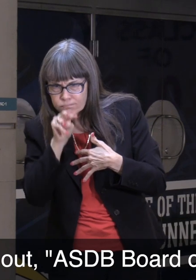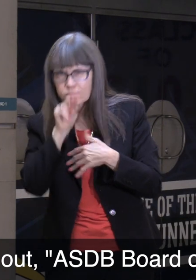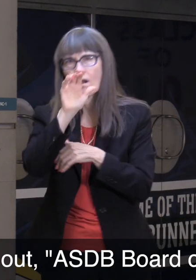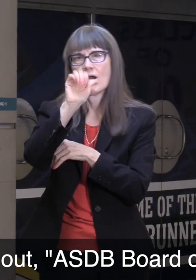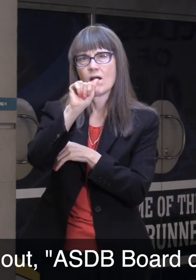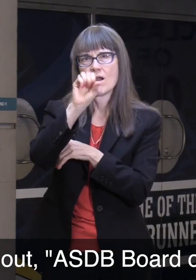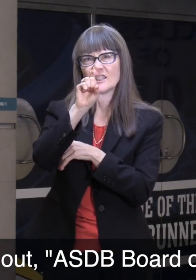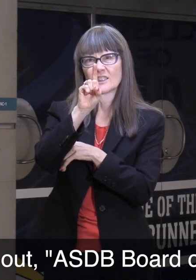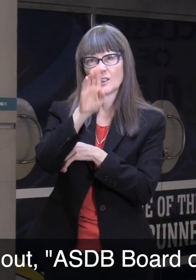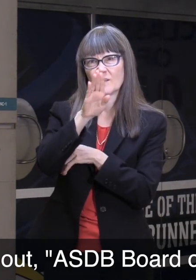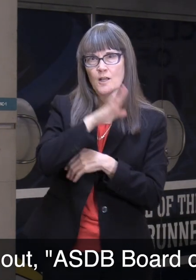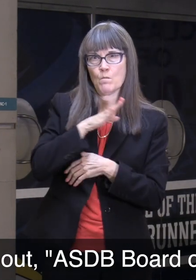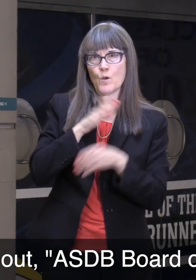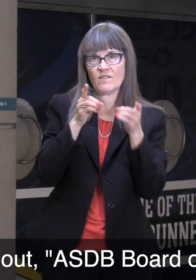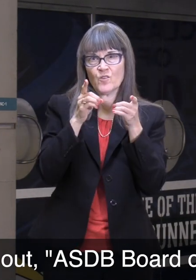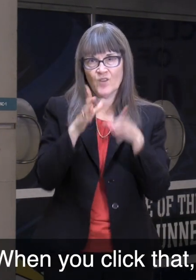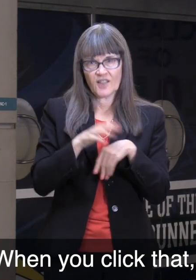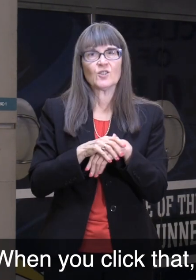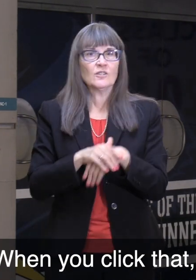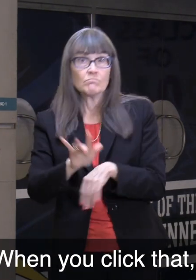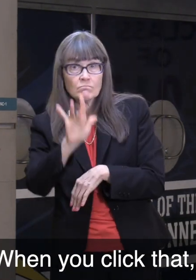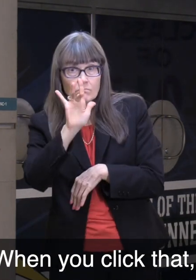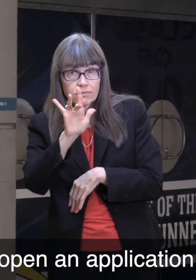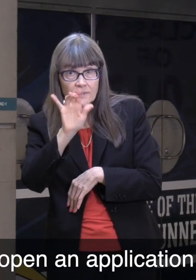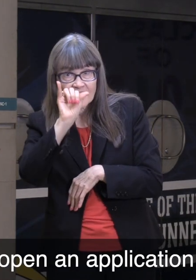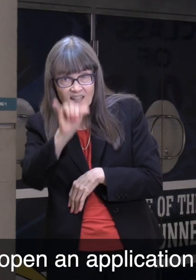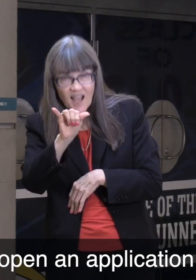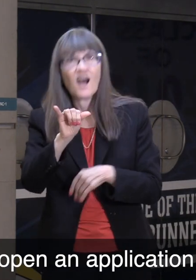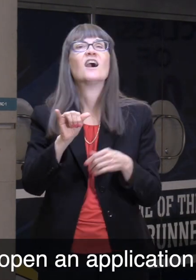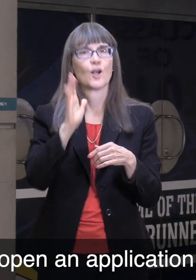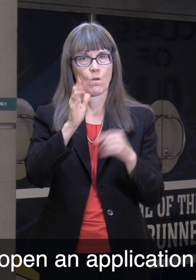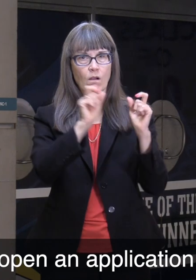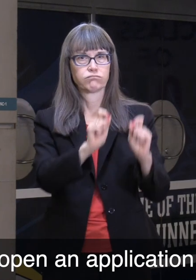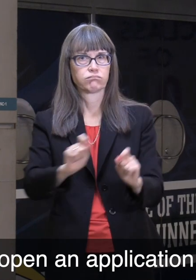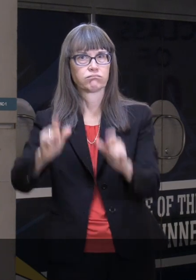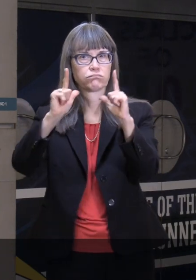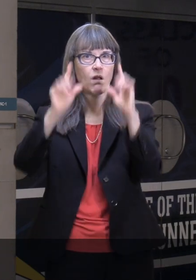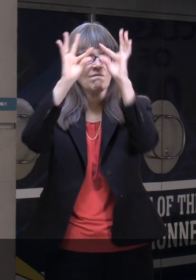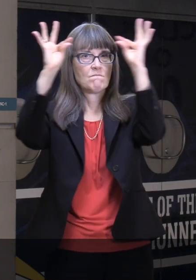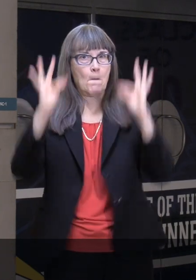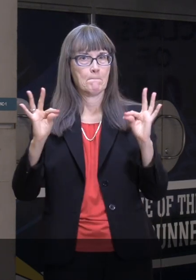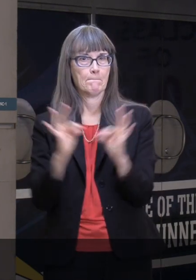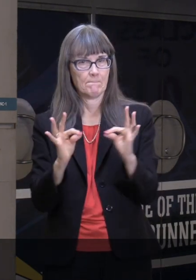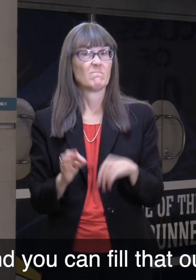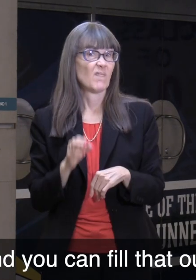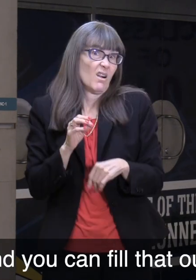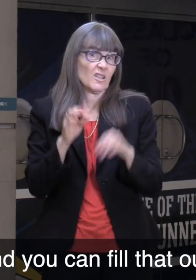Board of Directors. When you click that, it will open an application form. And you can